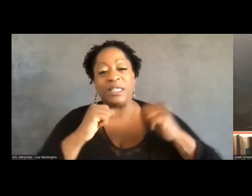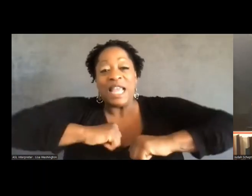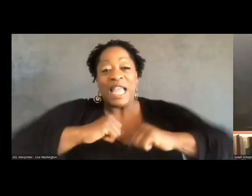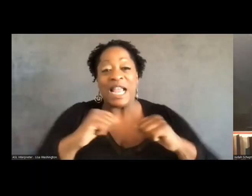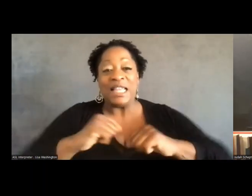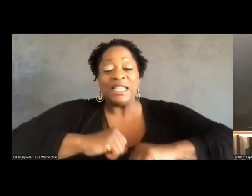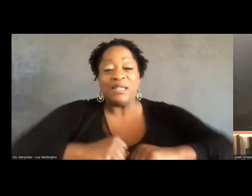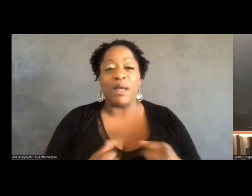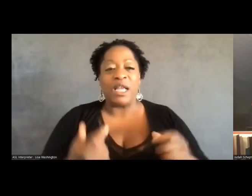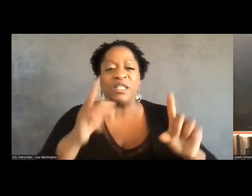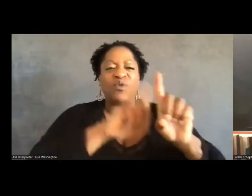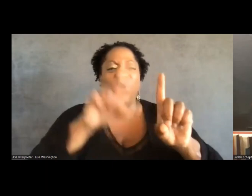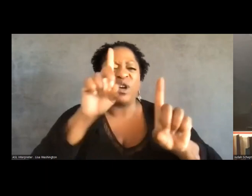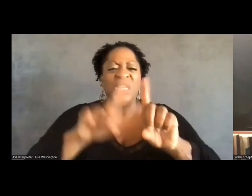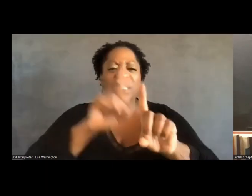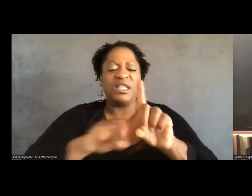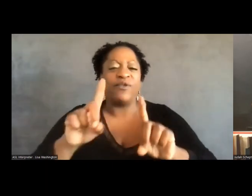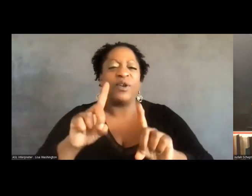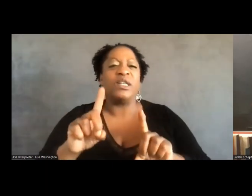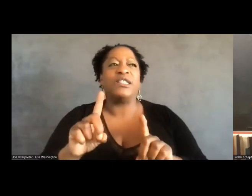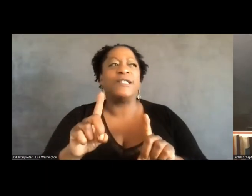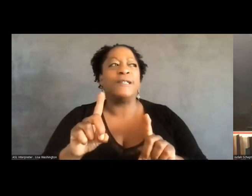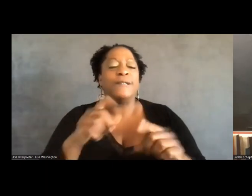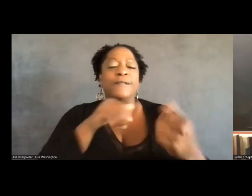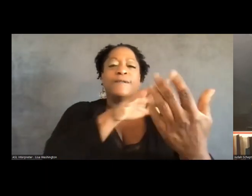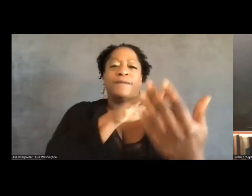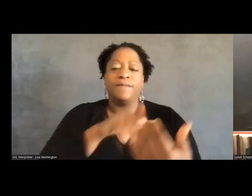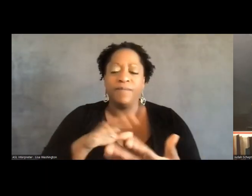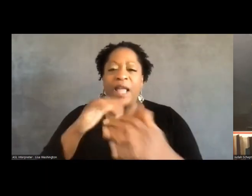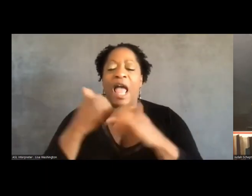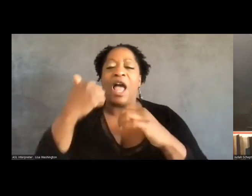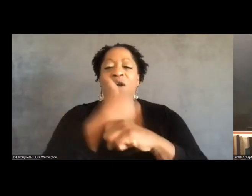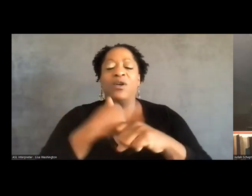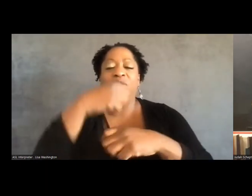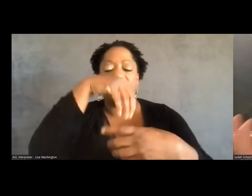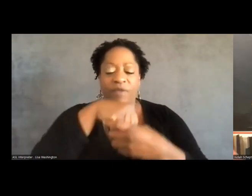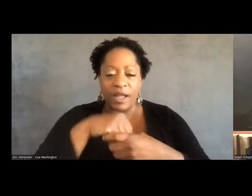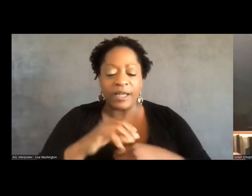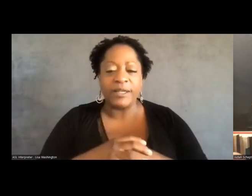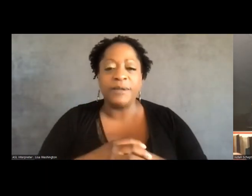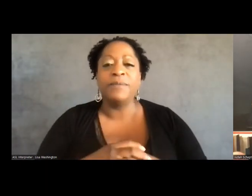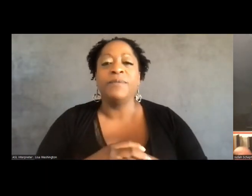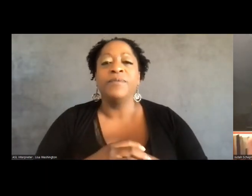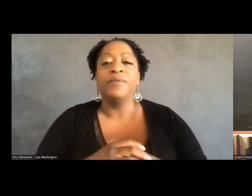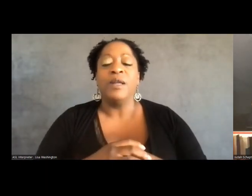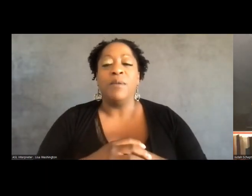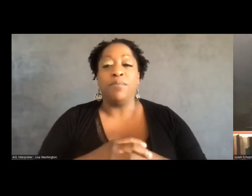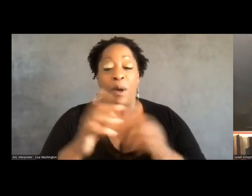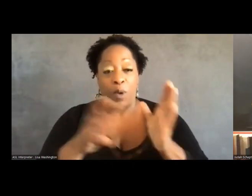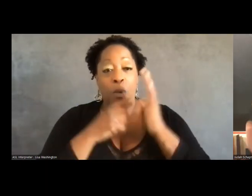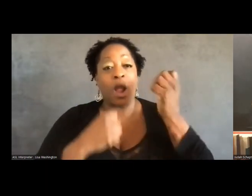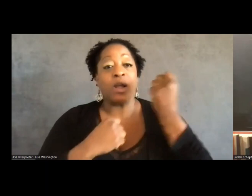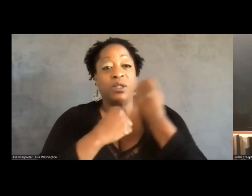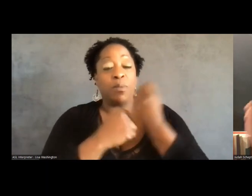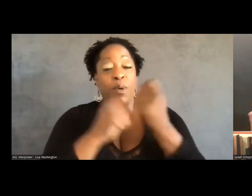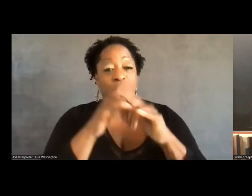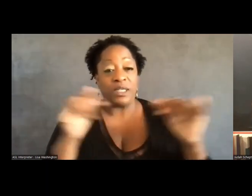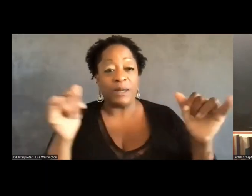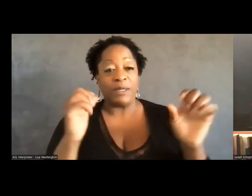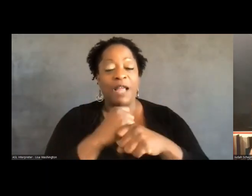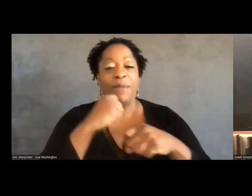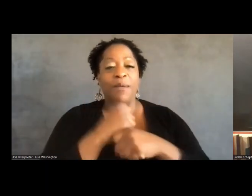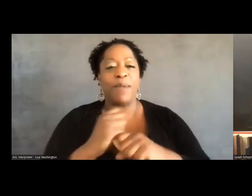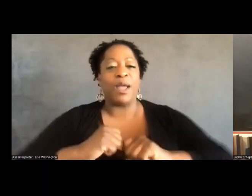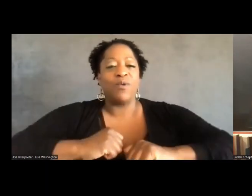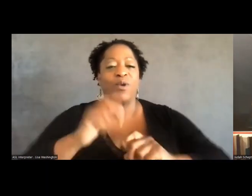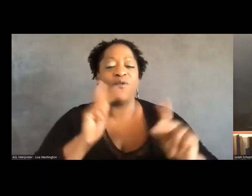for all kinds of reasons, kids or whatever, um, want to be in these spaces, but need some kind of support and make the room for those